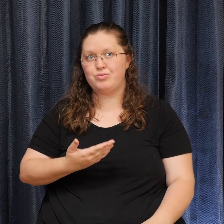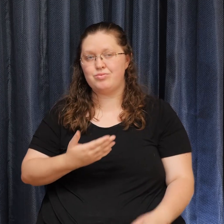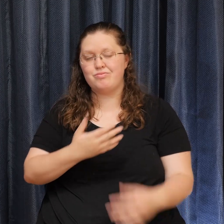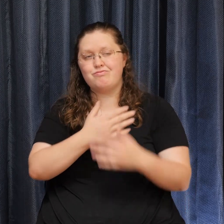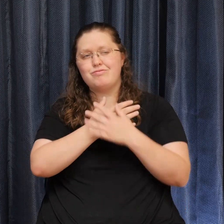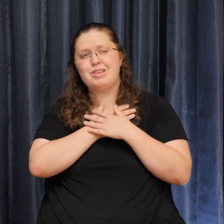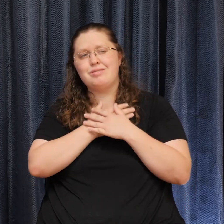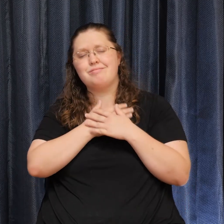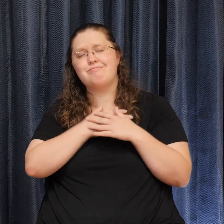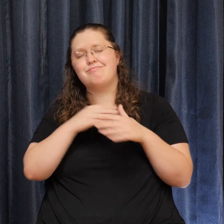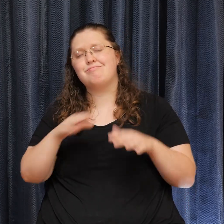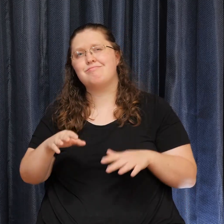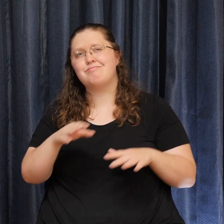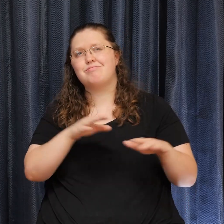time of meditation.